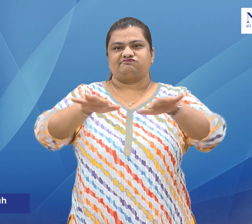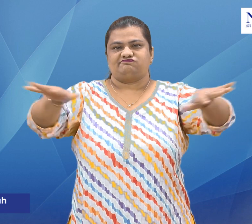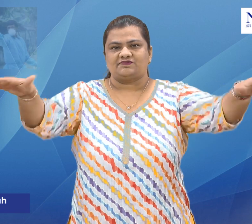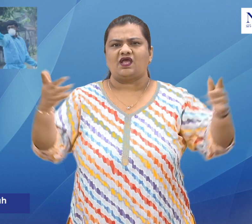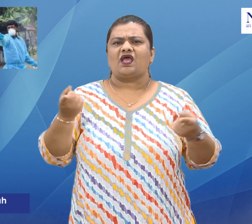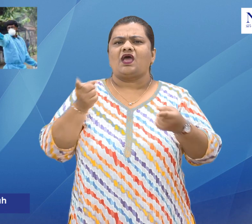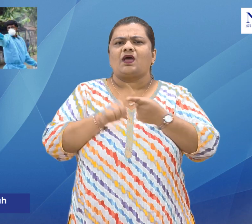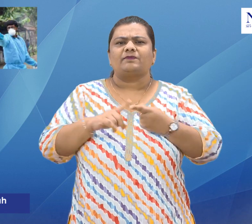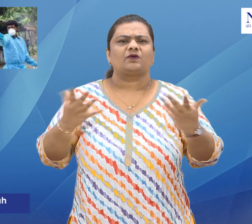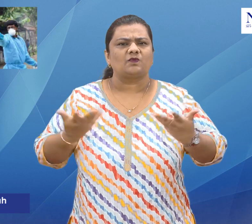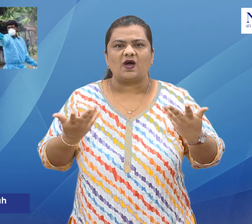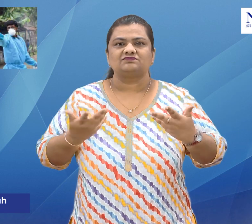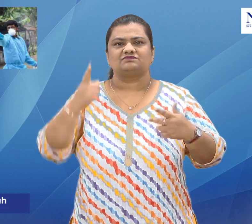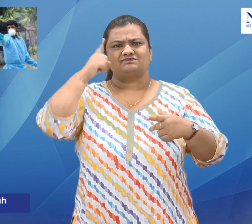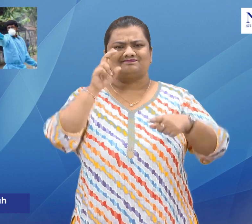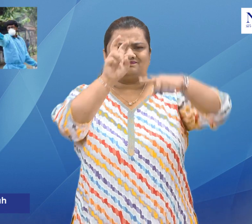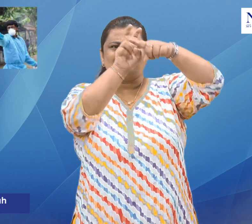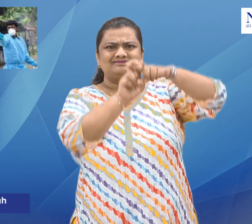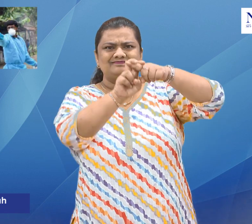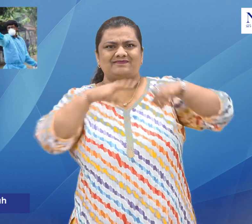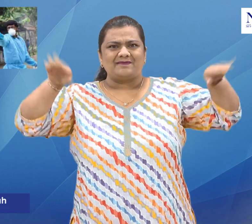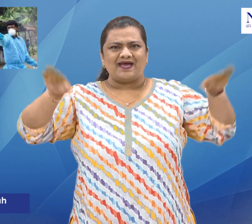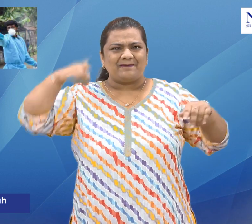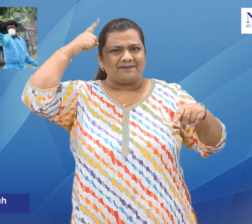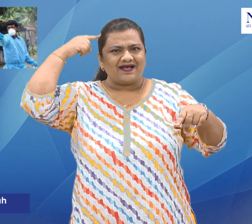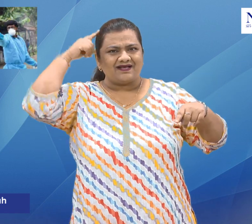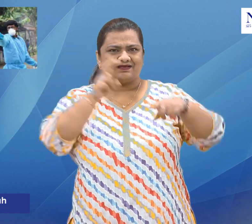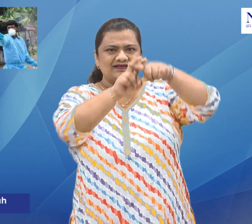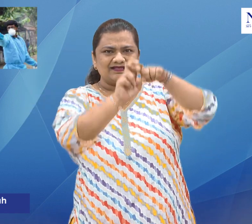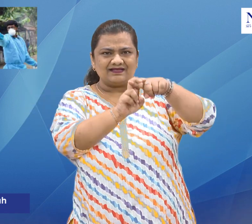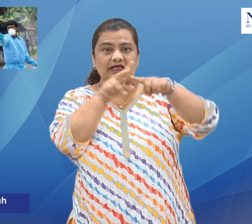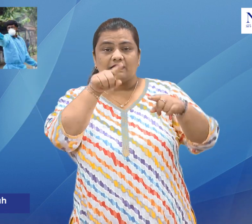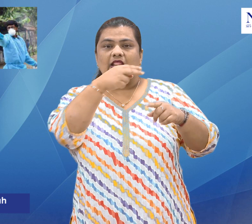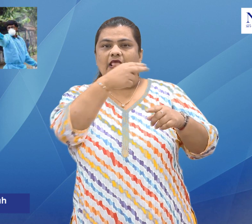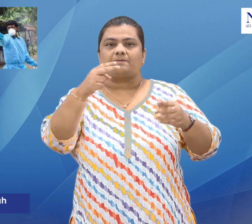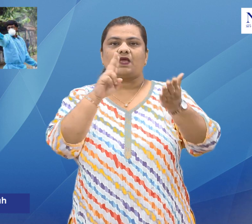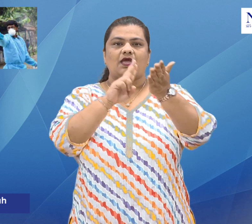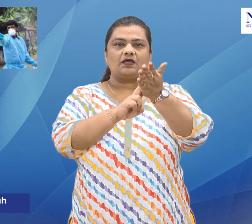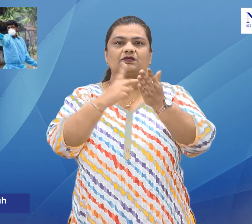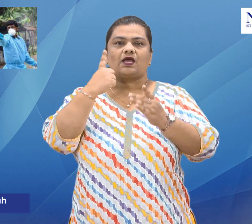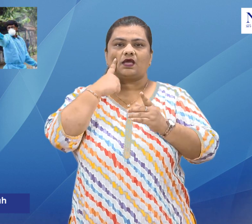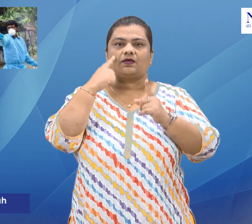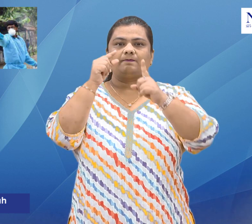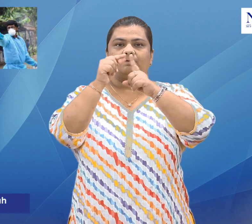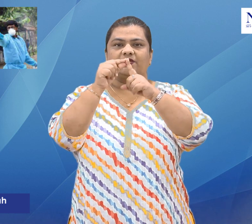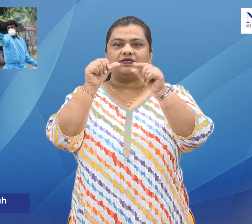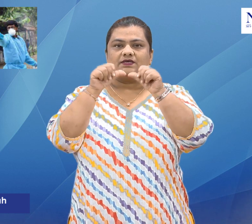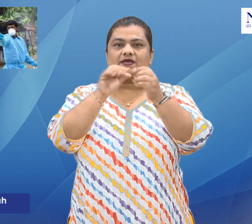surveillance and monitoring as the breeding season of bats just started. The state has so far experienced three Nipah